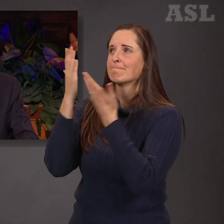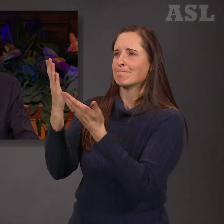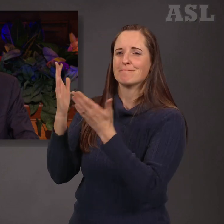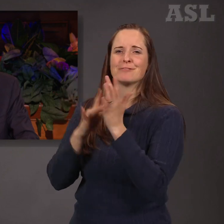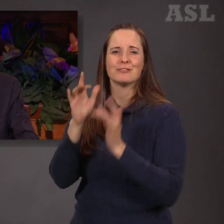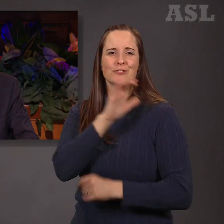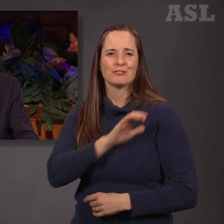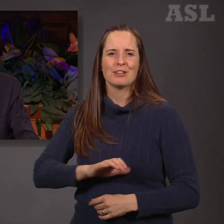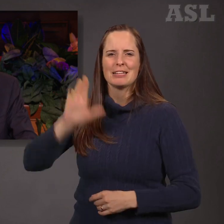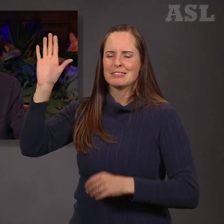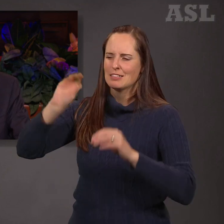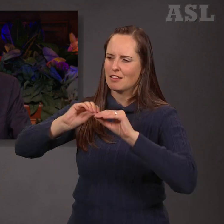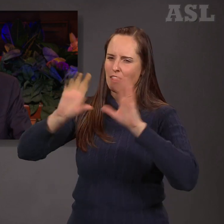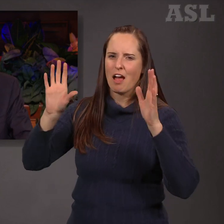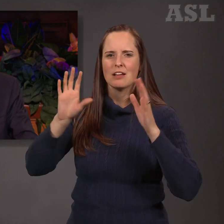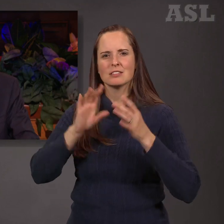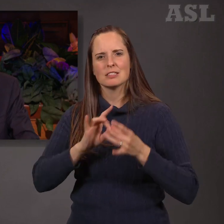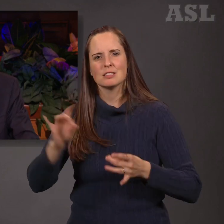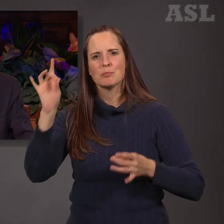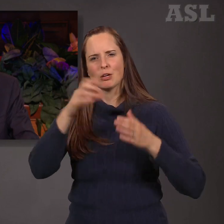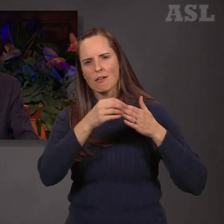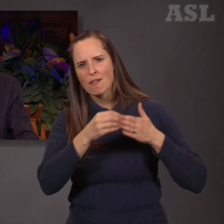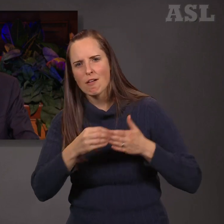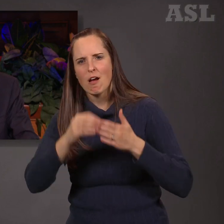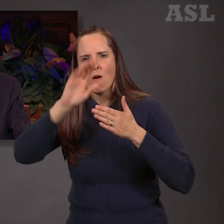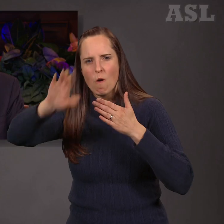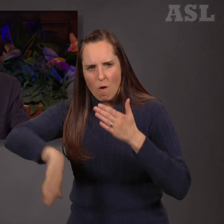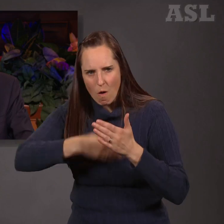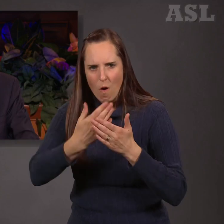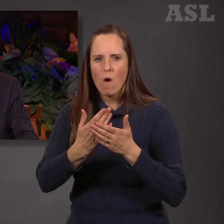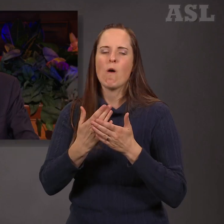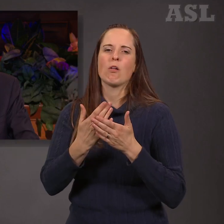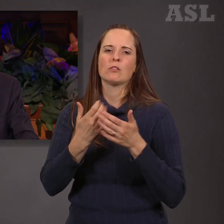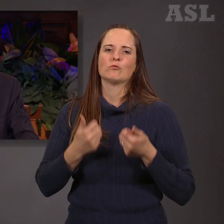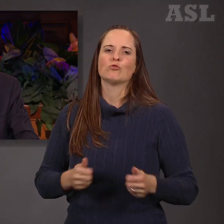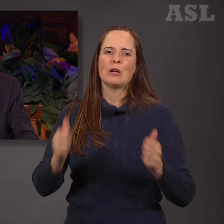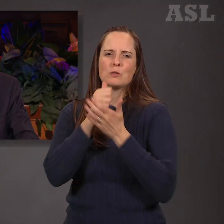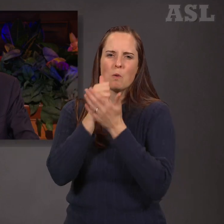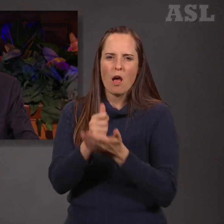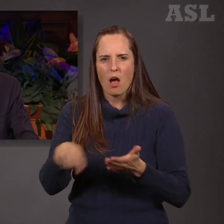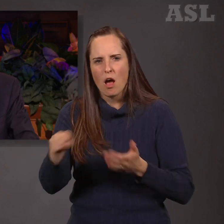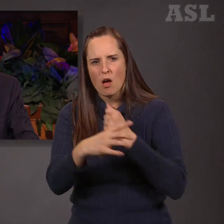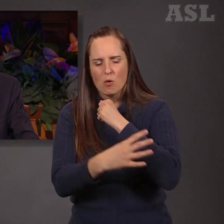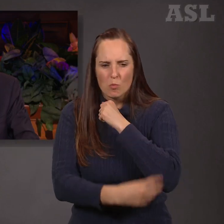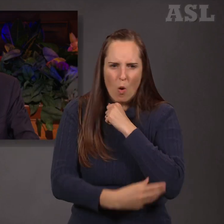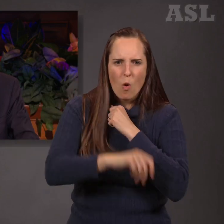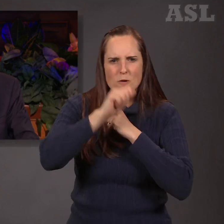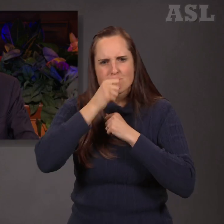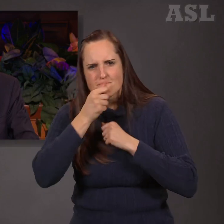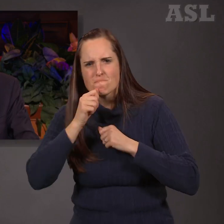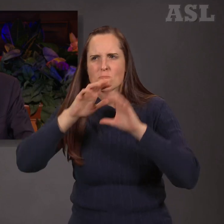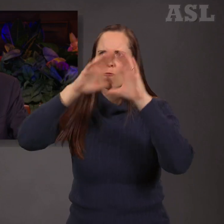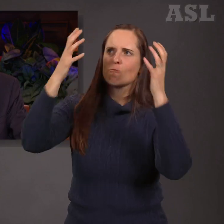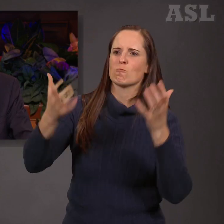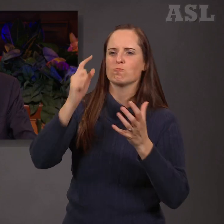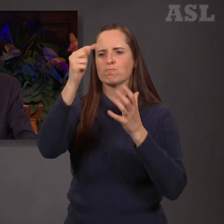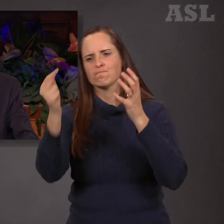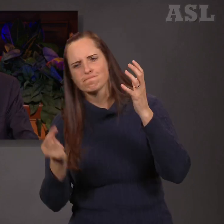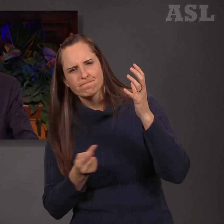spirit guides all of the children of God in helping the poor and distressed throughout the world. In the